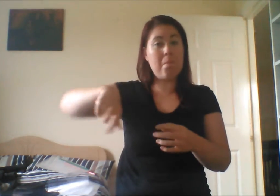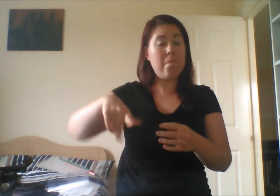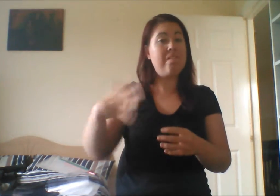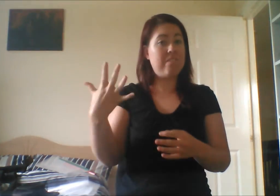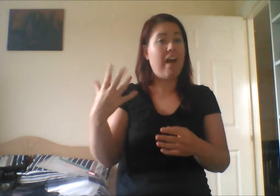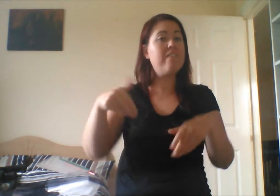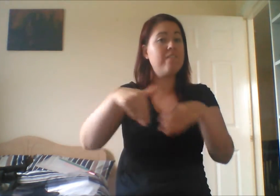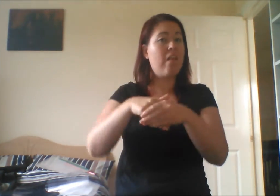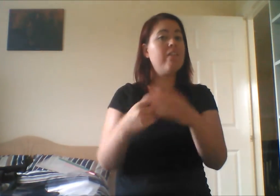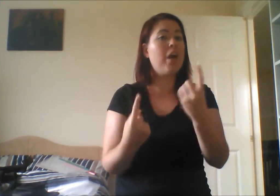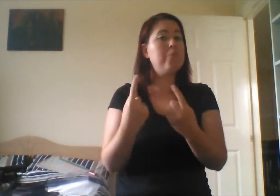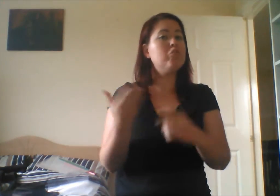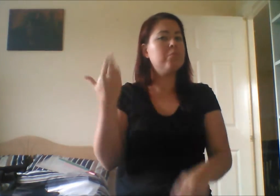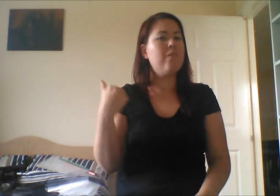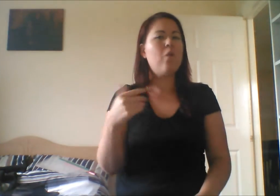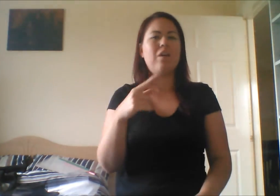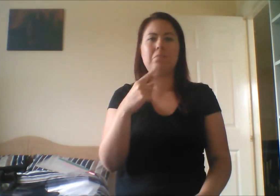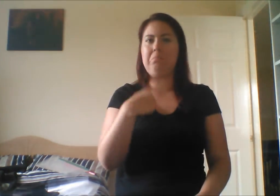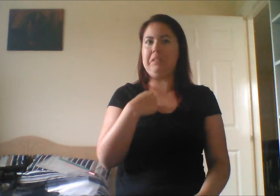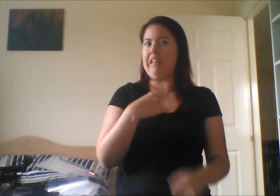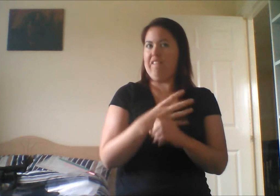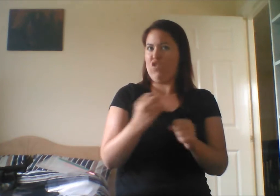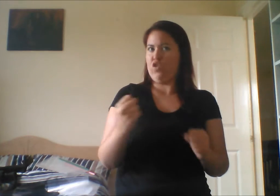Deaf swimmers, they swam competitively before.